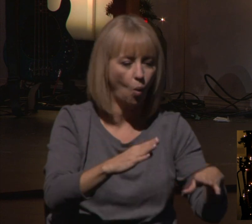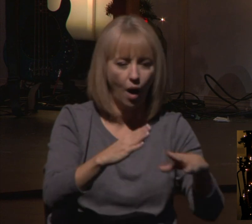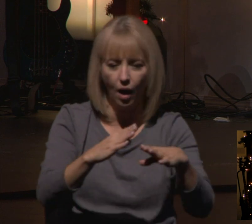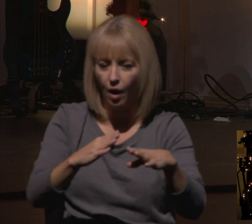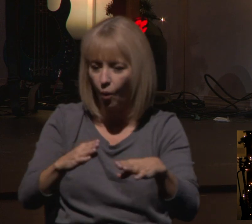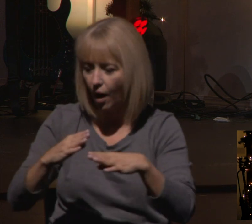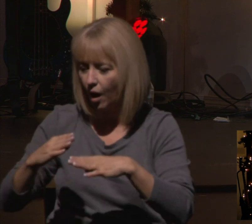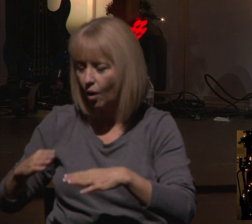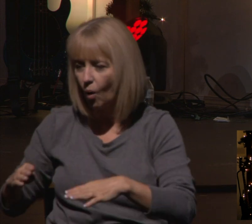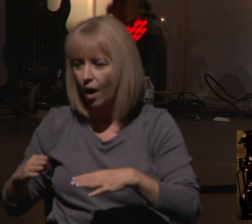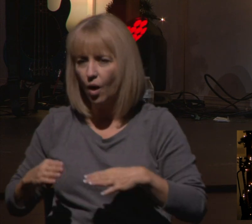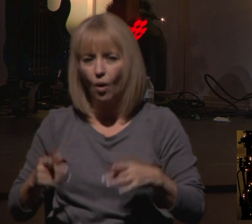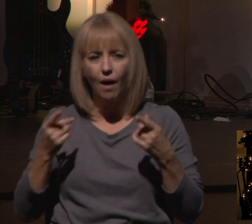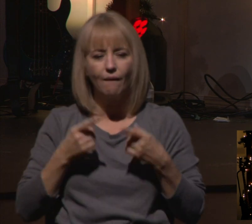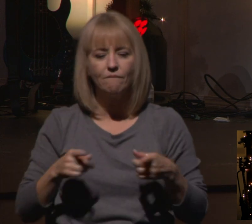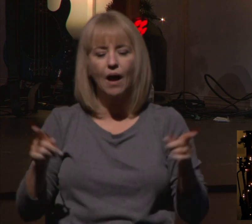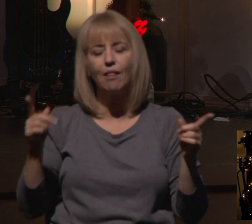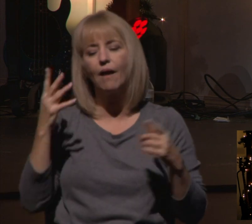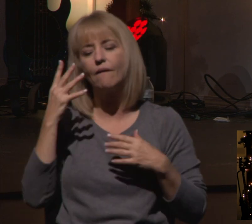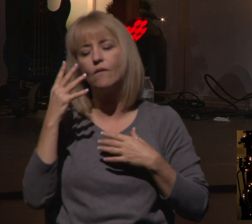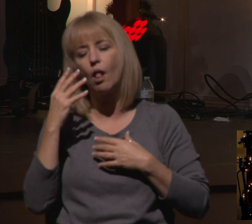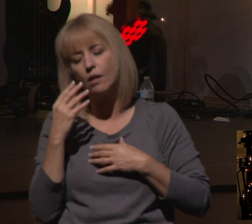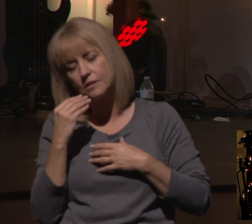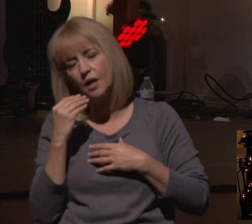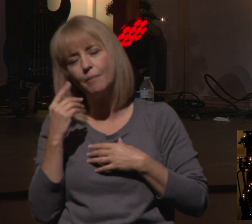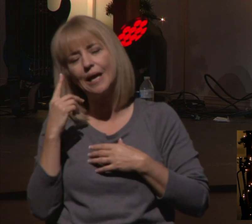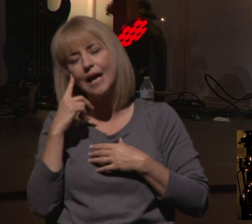fall asleep to Grandpa's clock, just ticking.